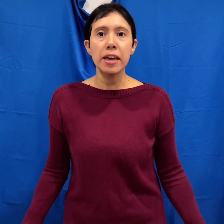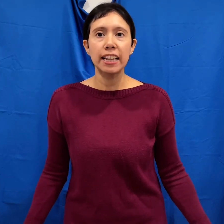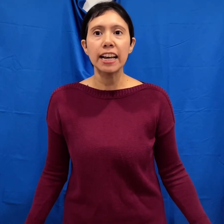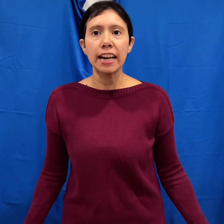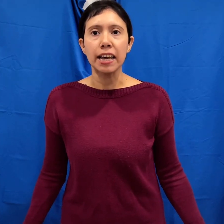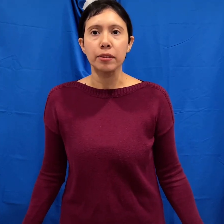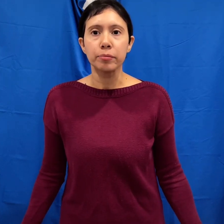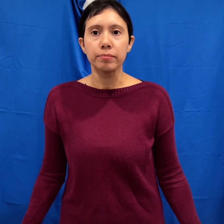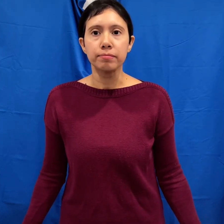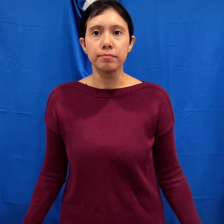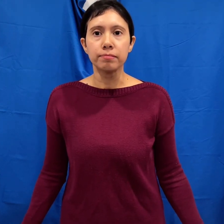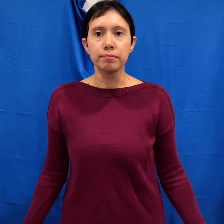clearly!